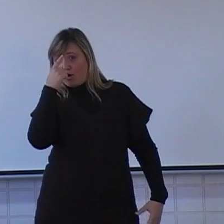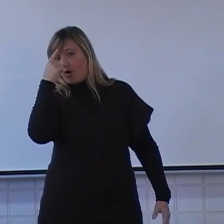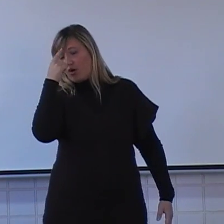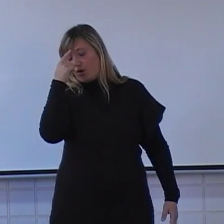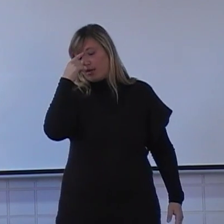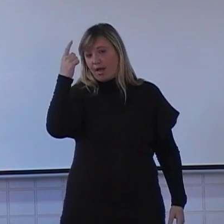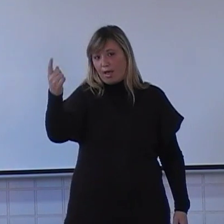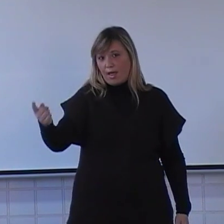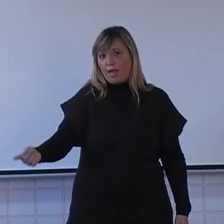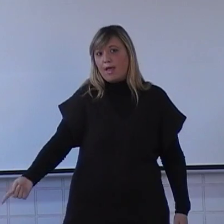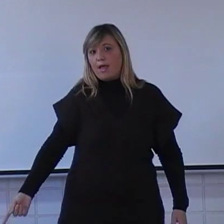It's how I get it